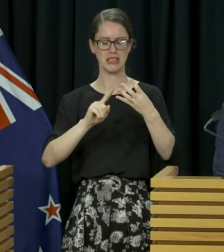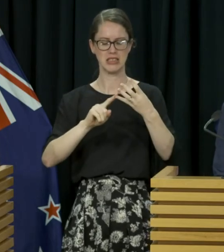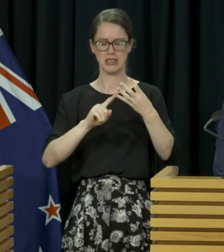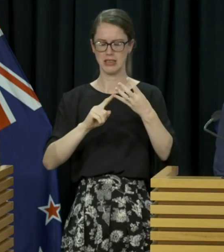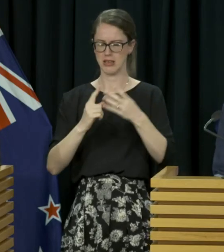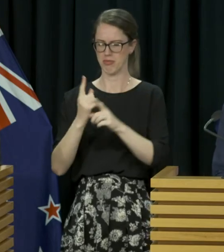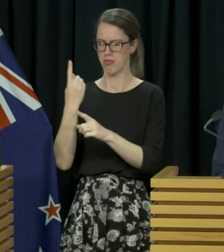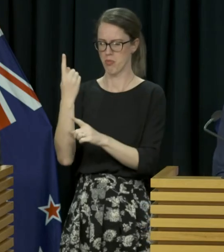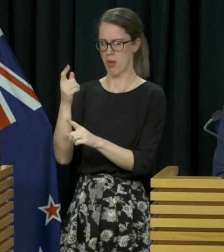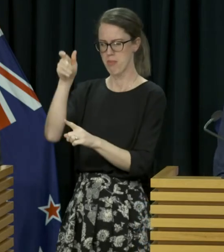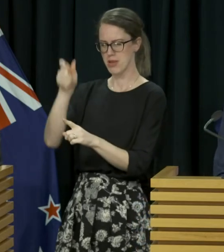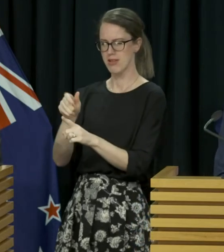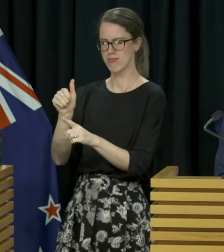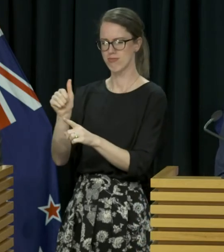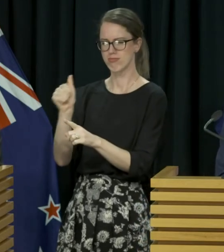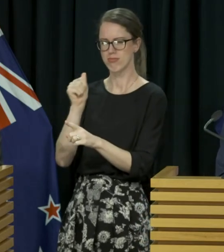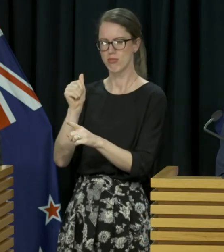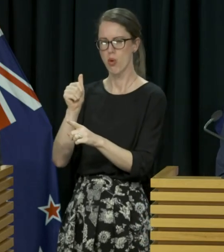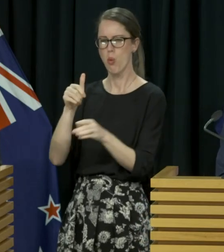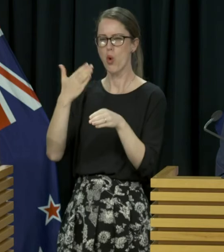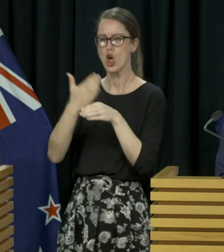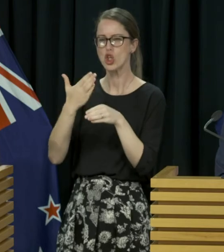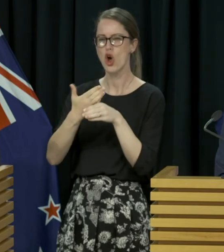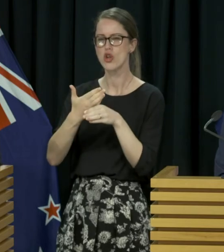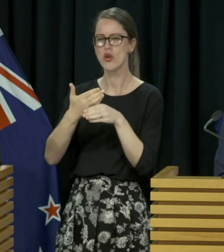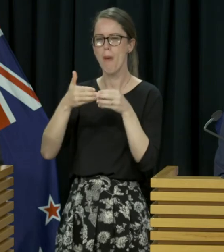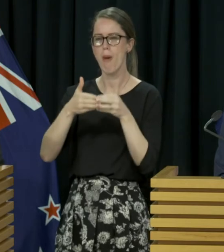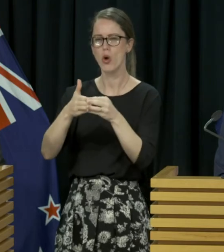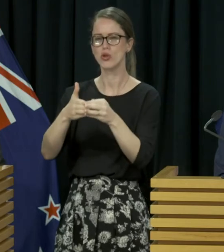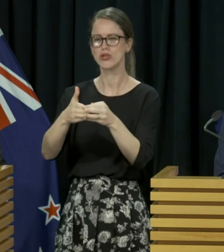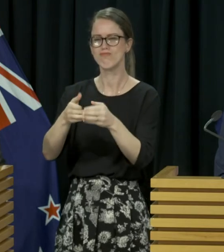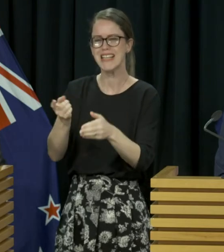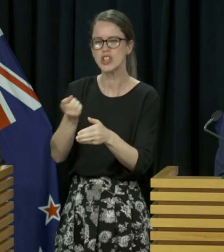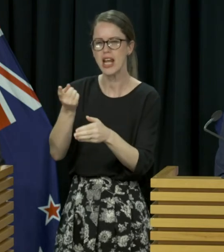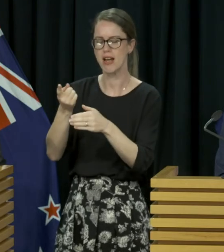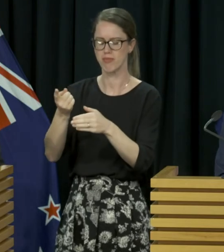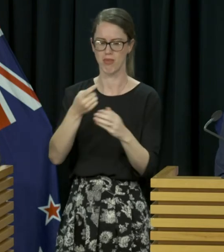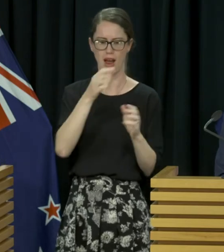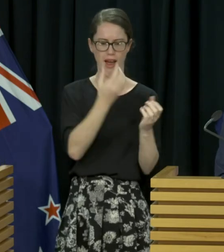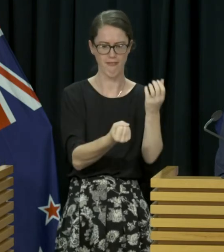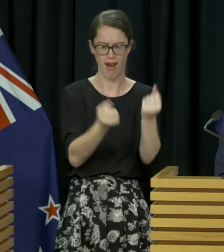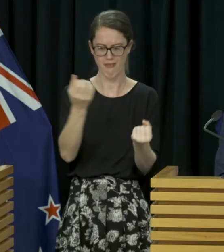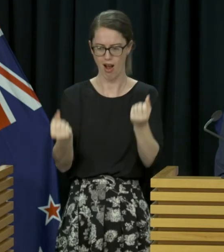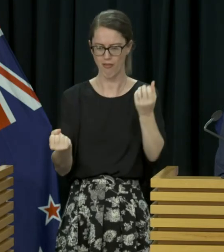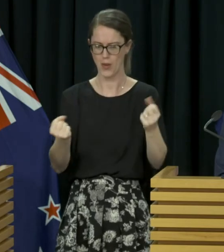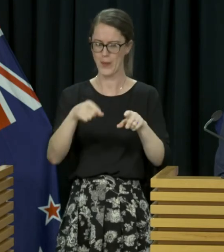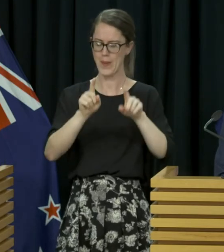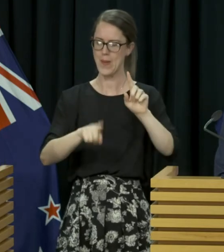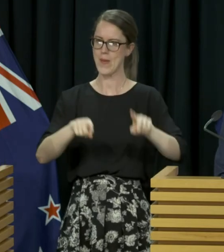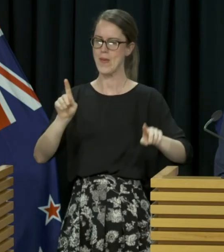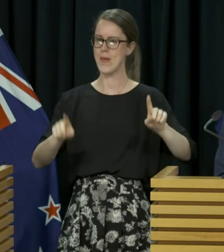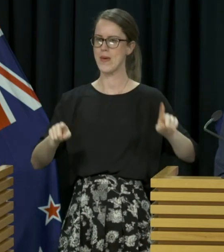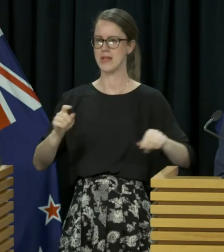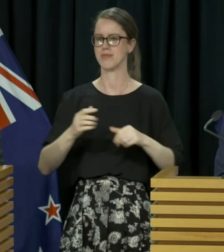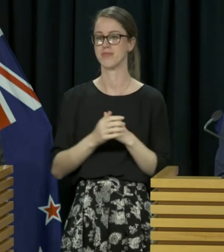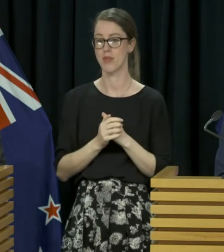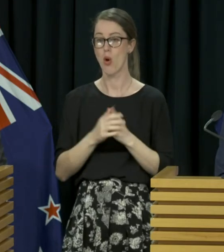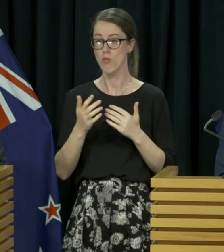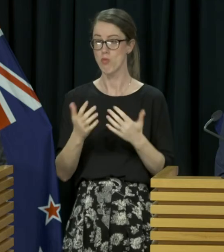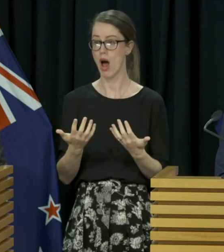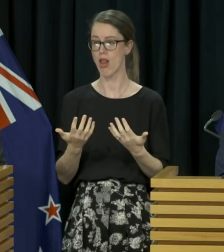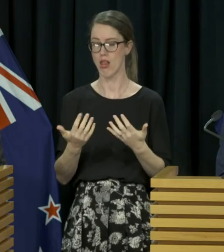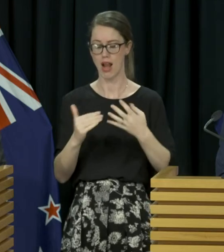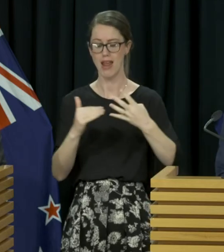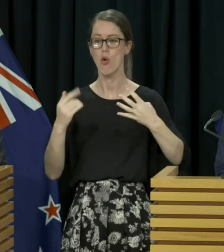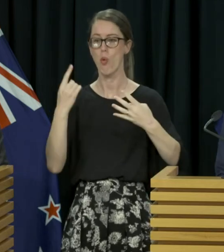related to the marine engineer who worked on the Safrana Seville. The fact that we're managing these cases while